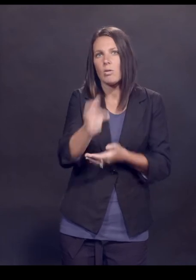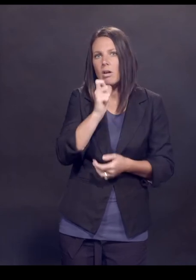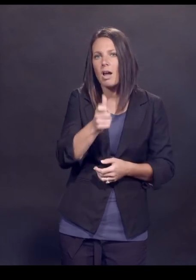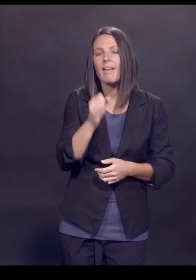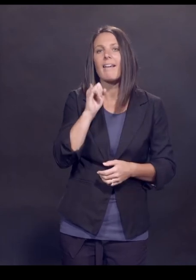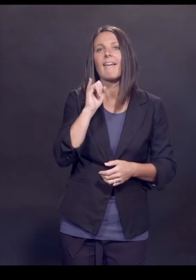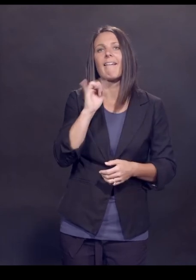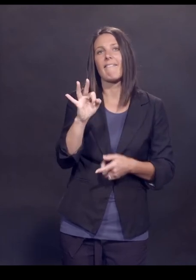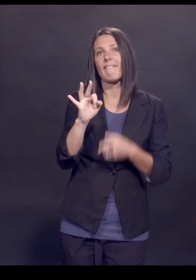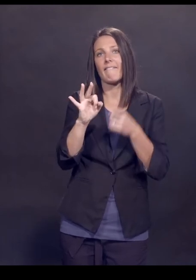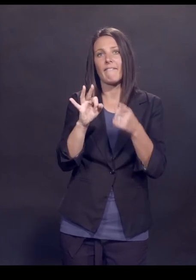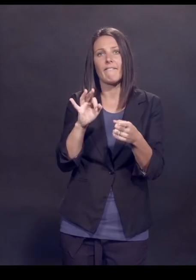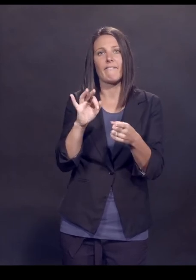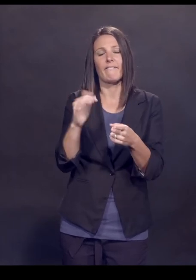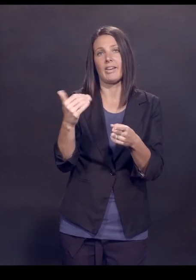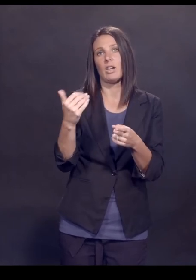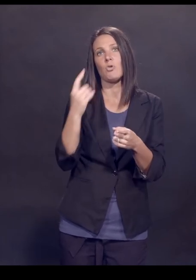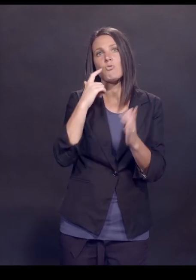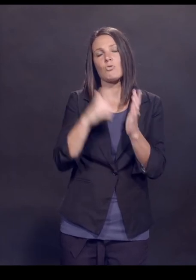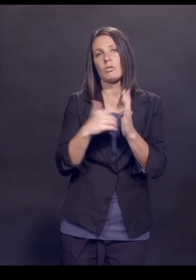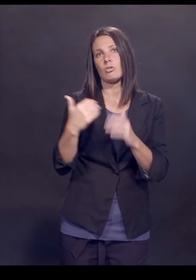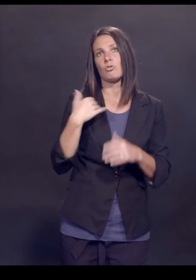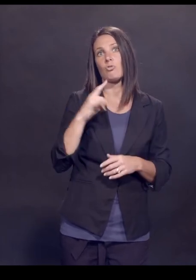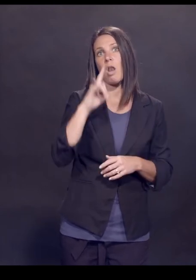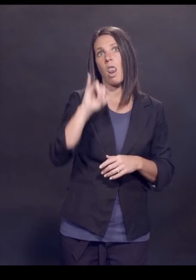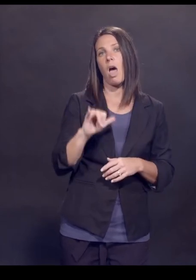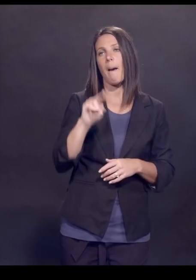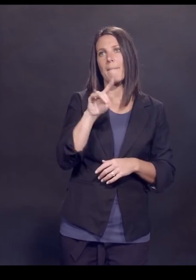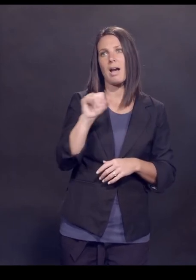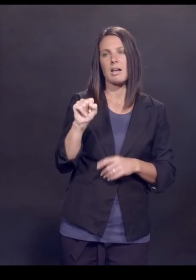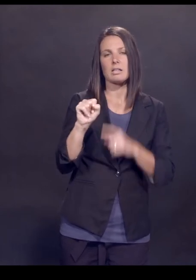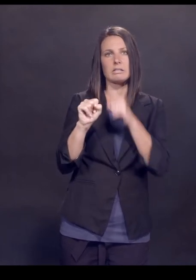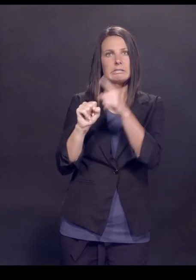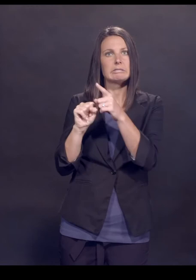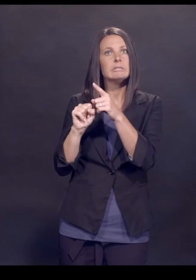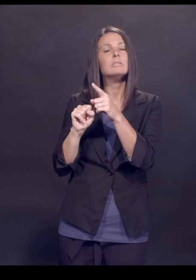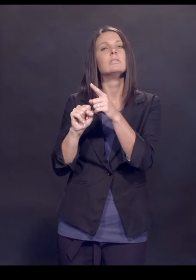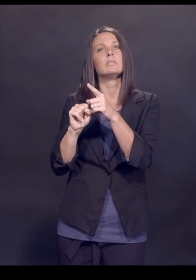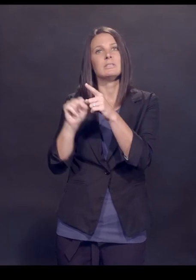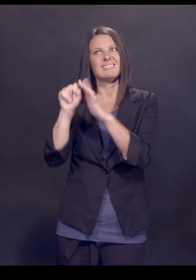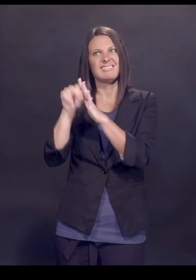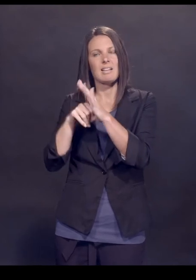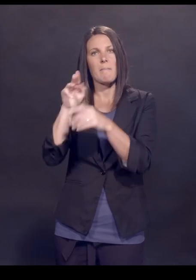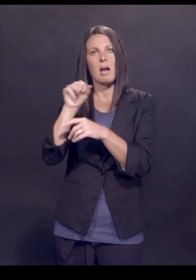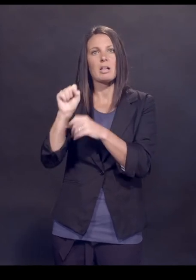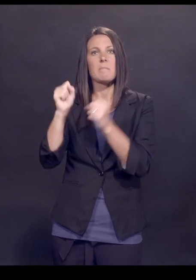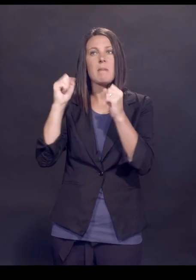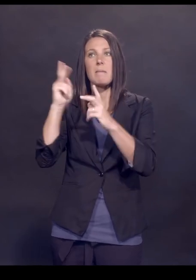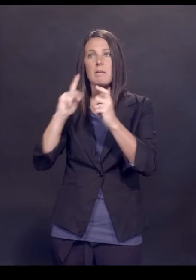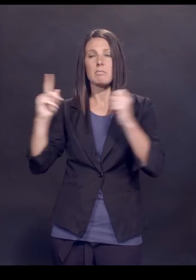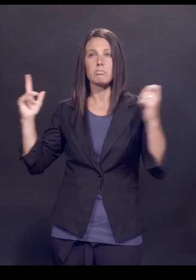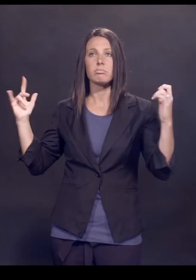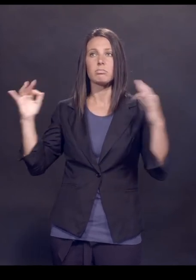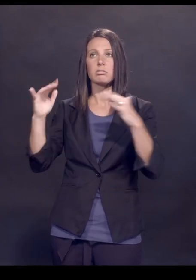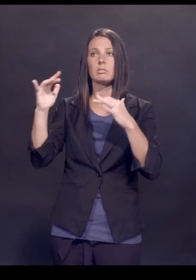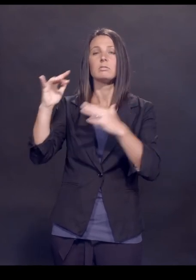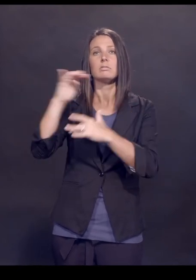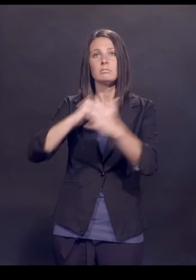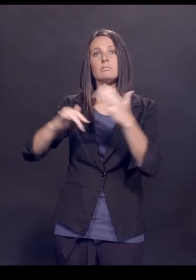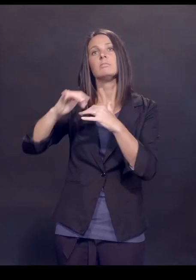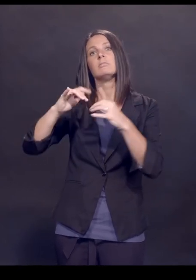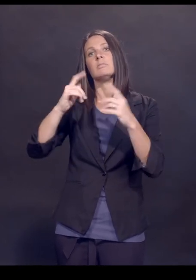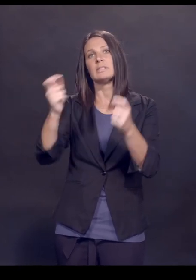if you take this outbreak in July in Massachusetts, in Provincetown, Massachusetts, thousands of men get together, celebrate July